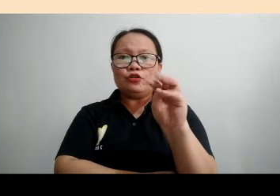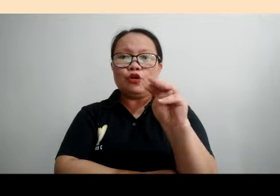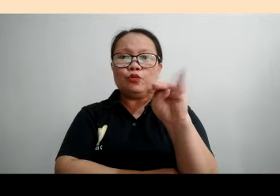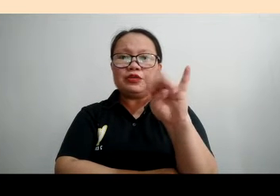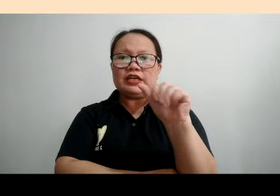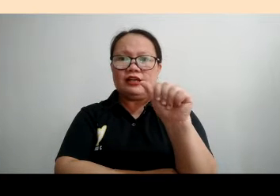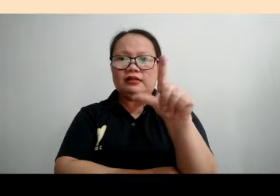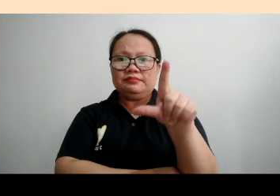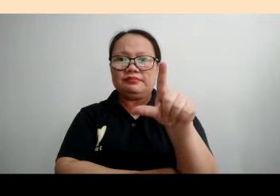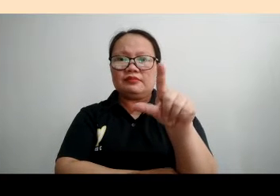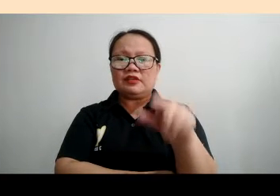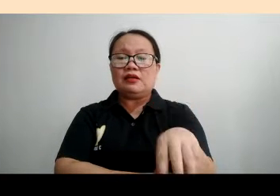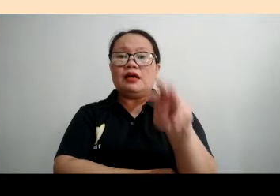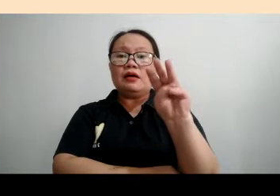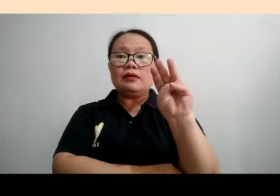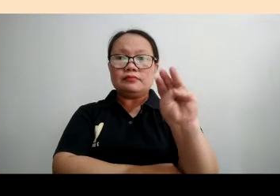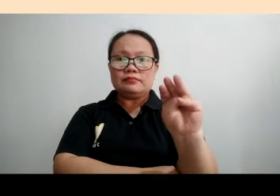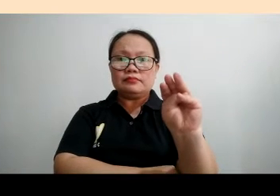MONOMIAL